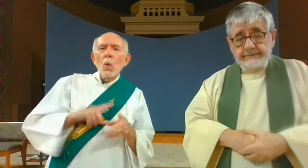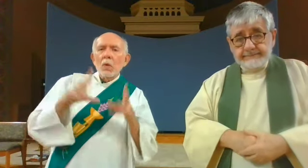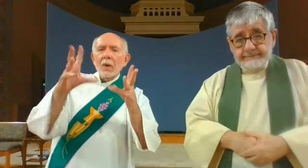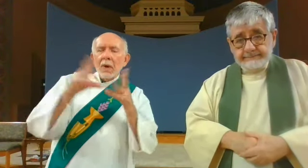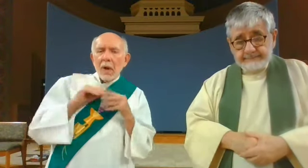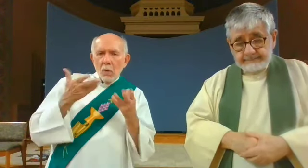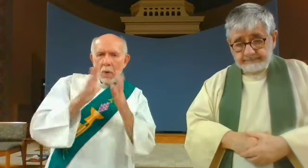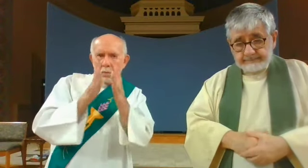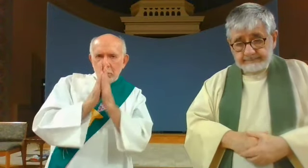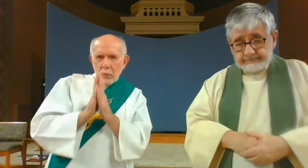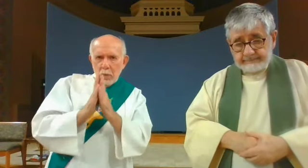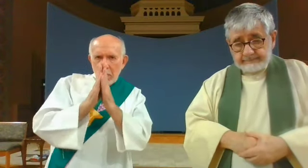our prayers